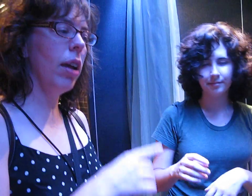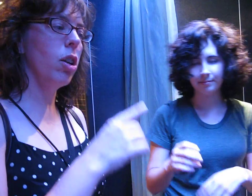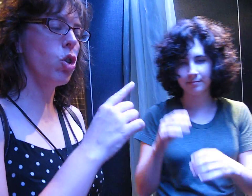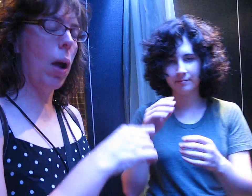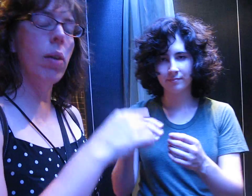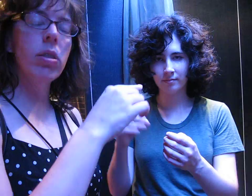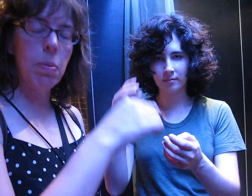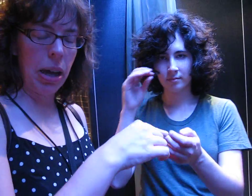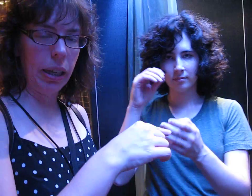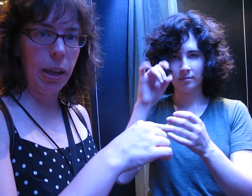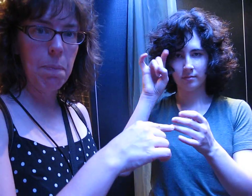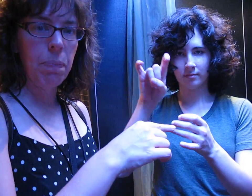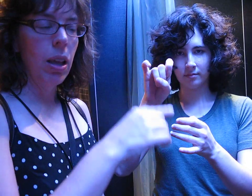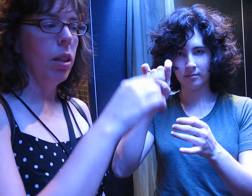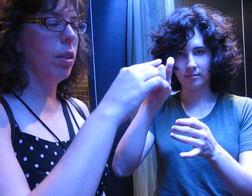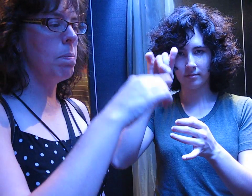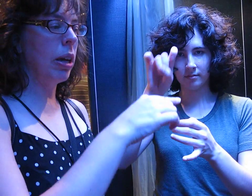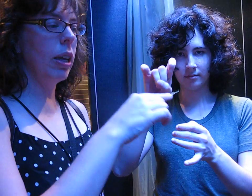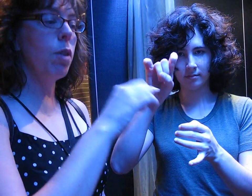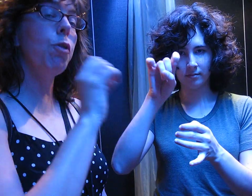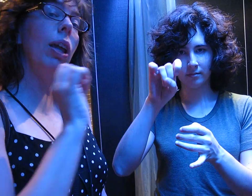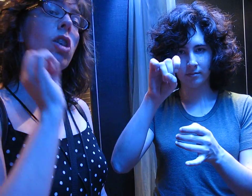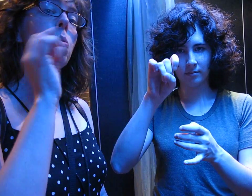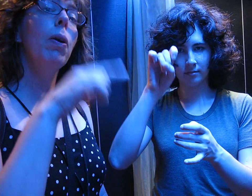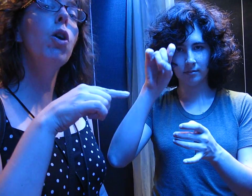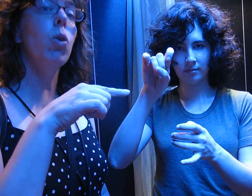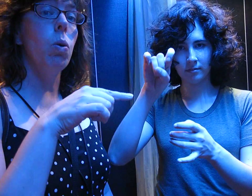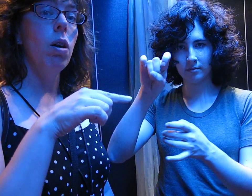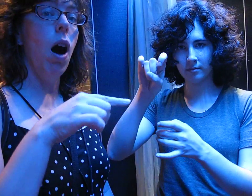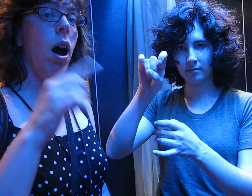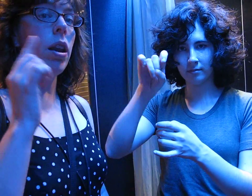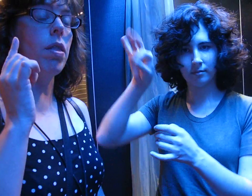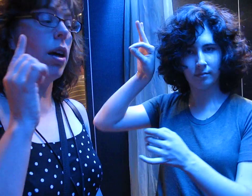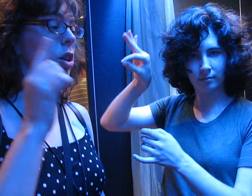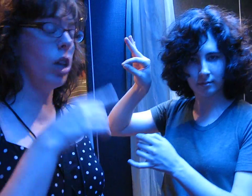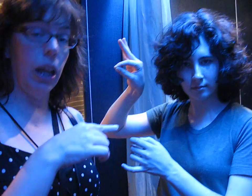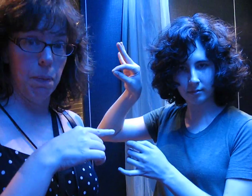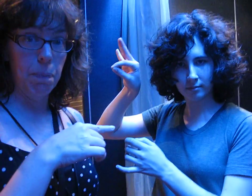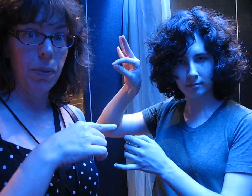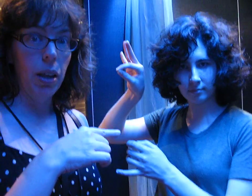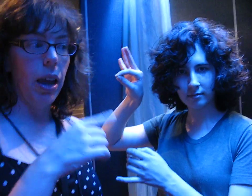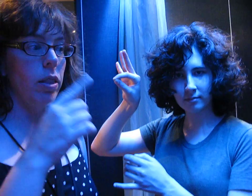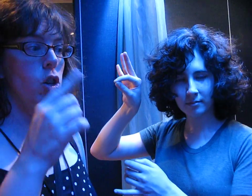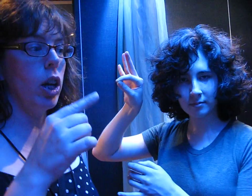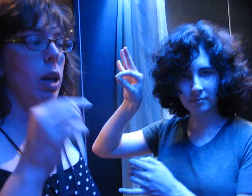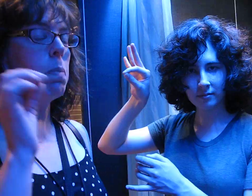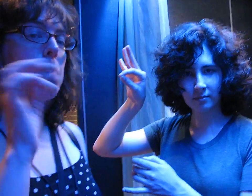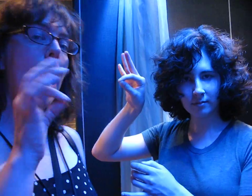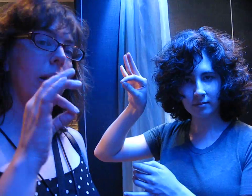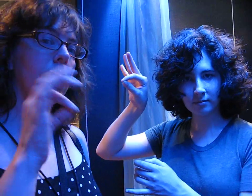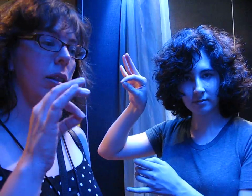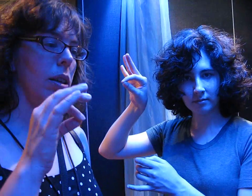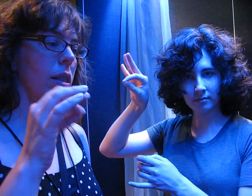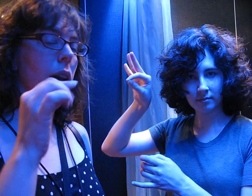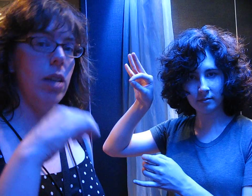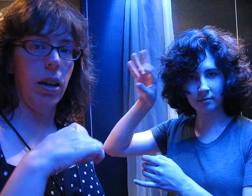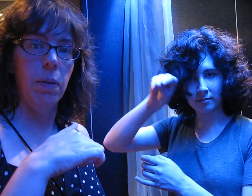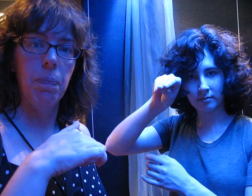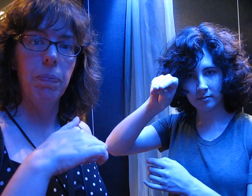drowns the monkey, the monkey flings poo on the chicken, and the chicken pecks the duck. iPhone